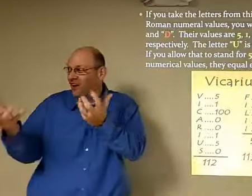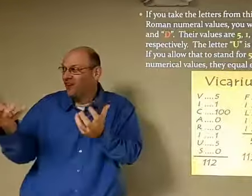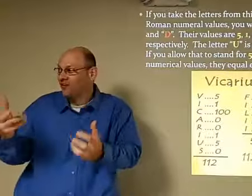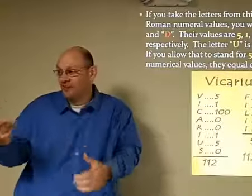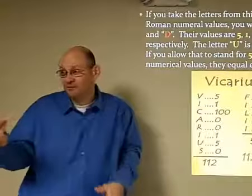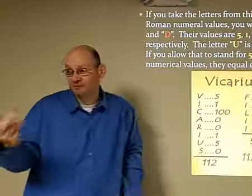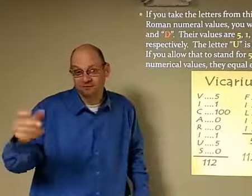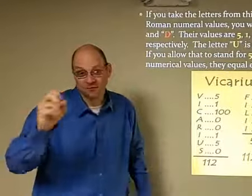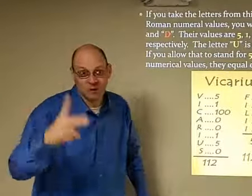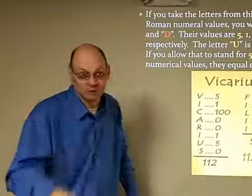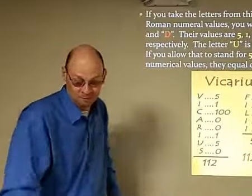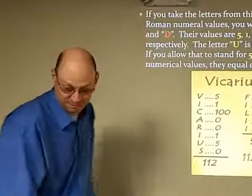I don't know